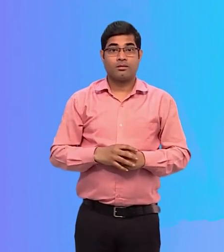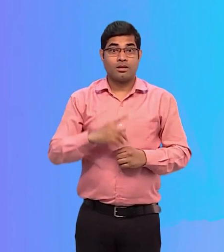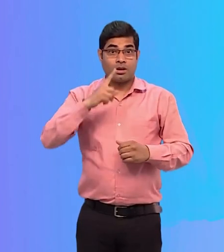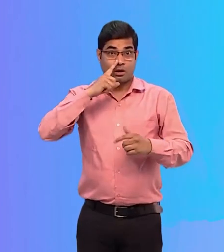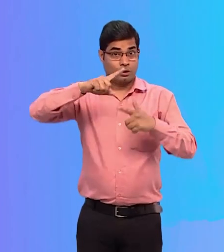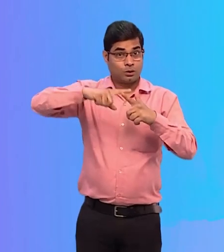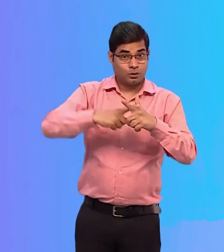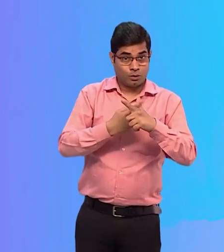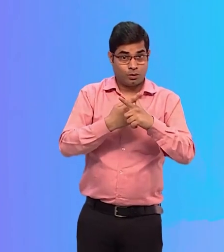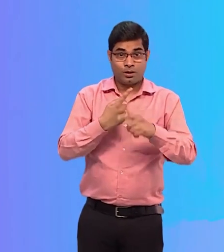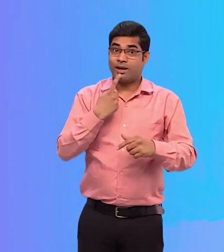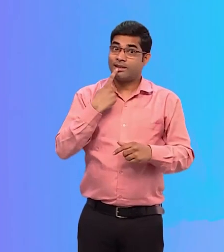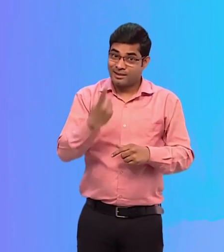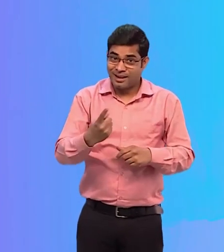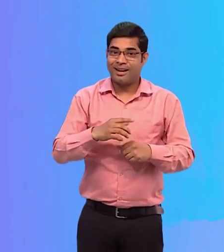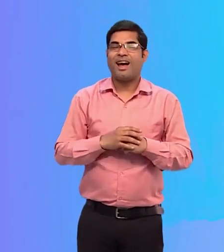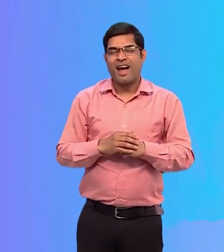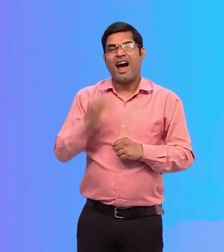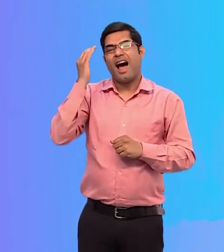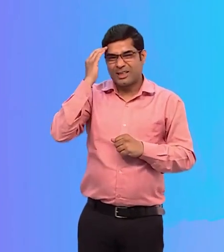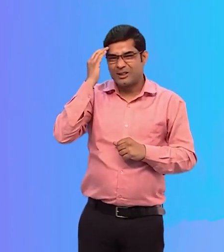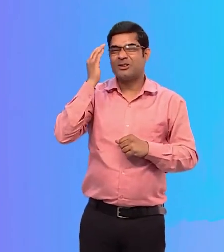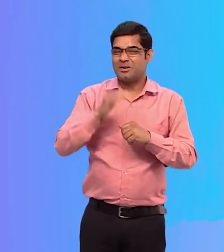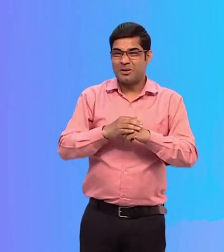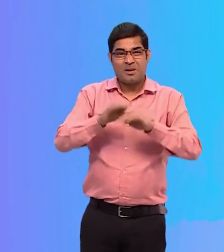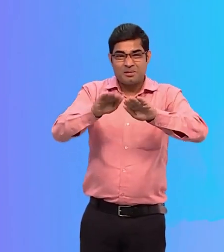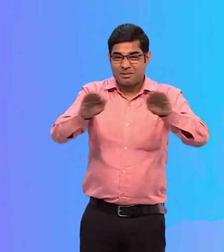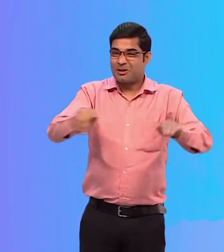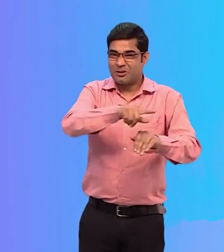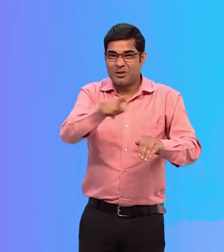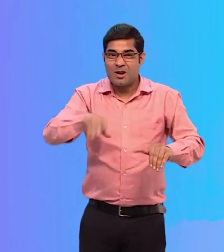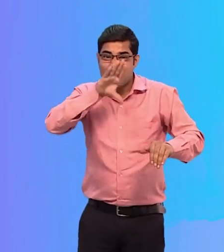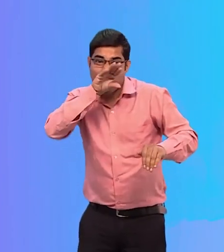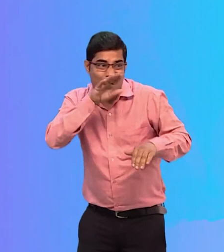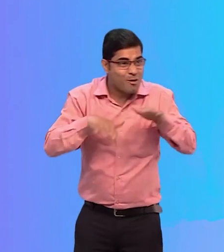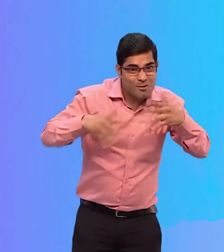Jyothi Ma'am says, I knew you all love this cartoon.